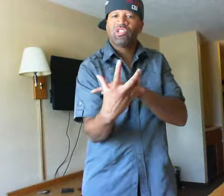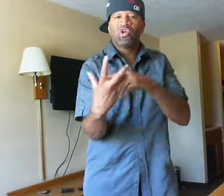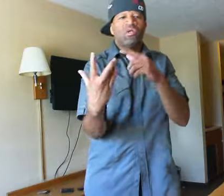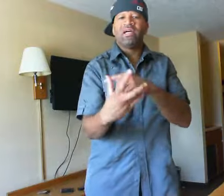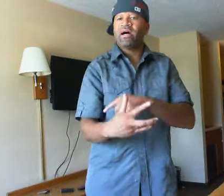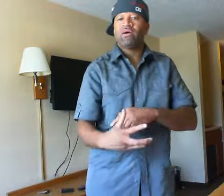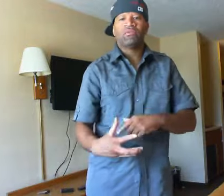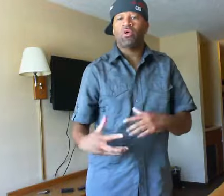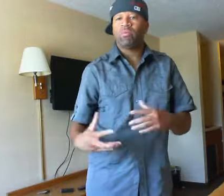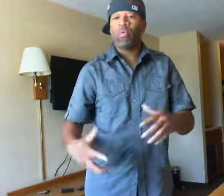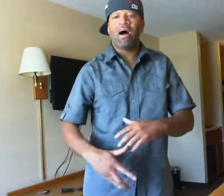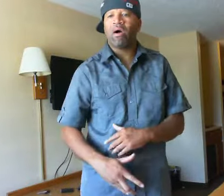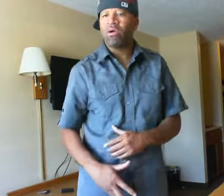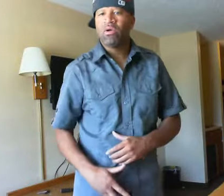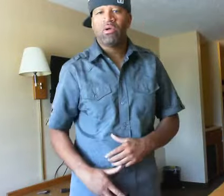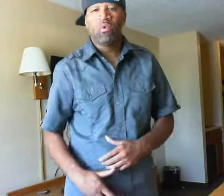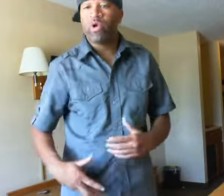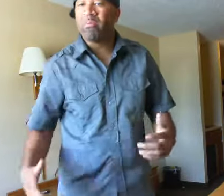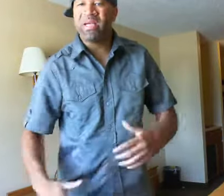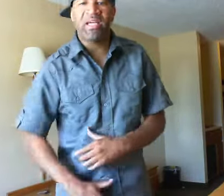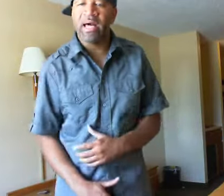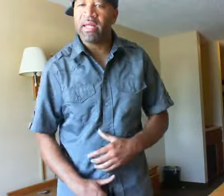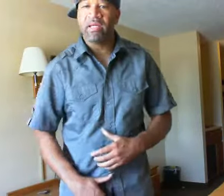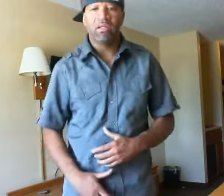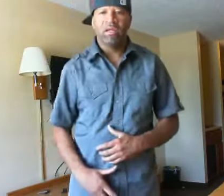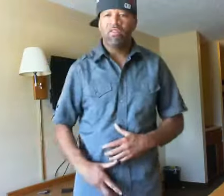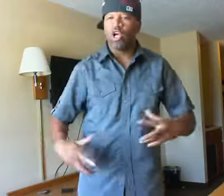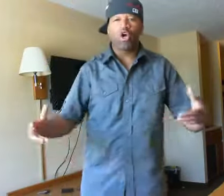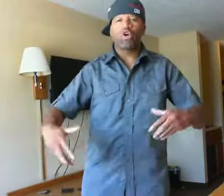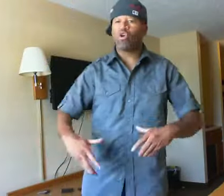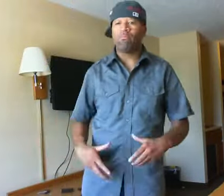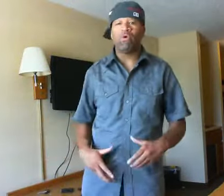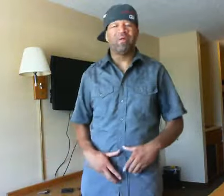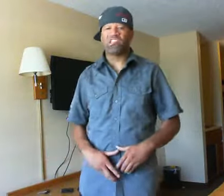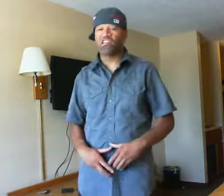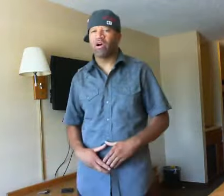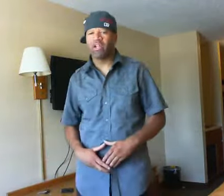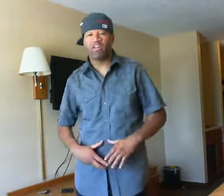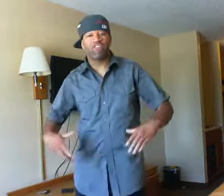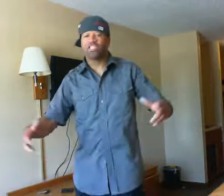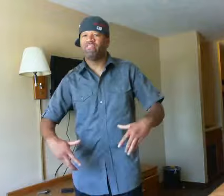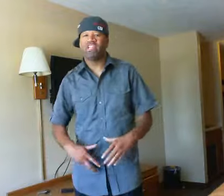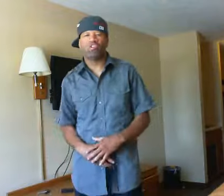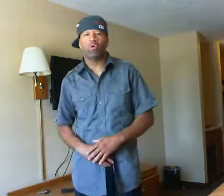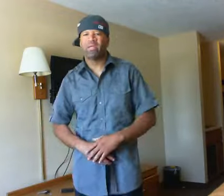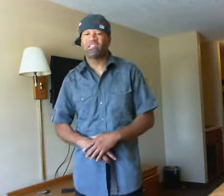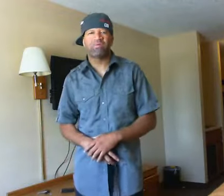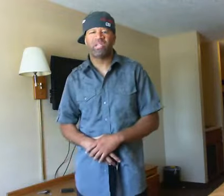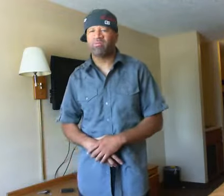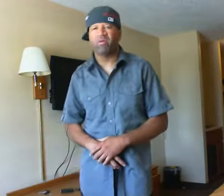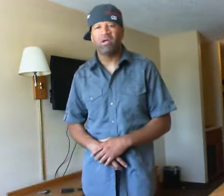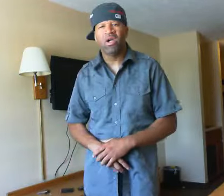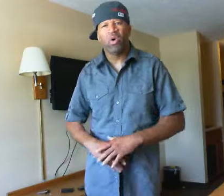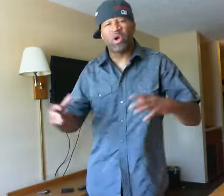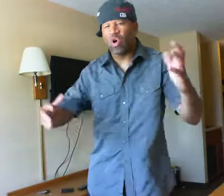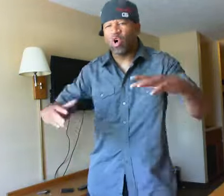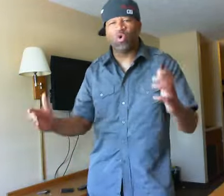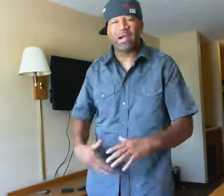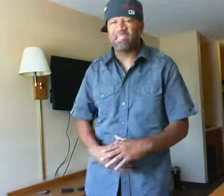It's goin' down. It's gonna be wild. We gon' be gettin' that in. The Girl Crump movement has started. The first event is gon' be in September. We gon' go crazy